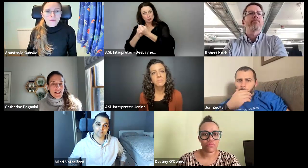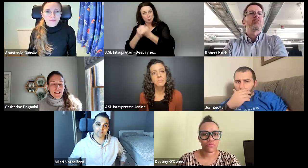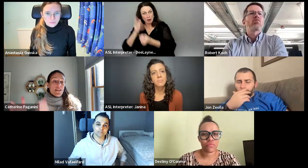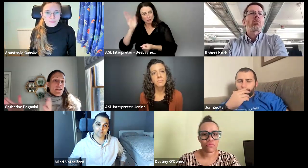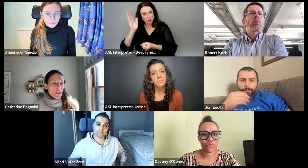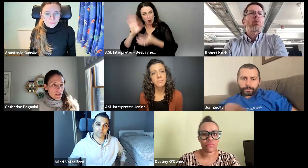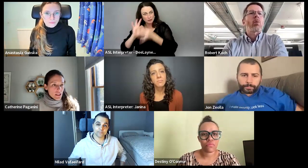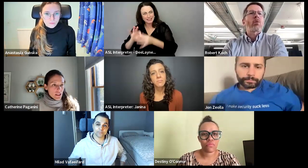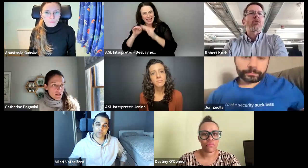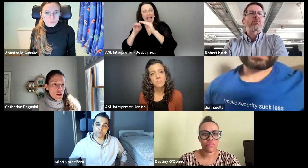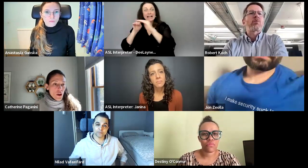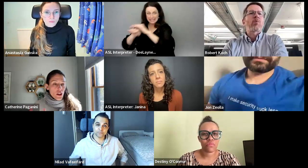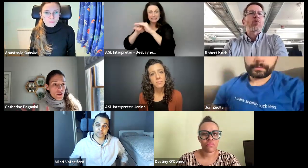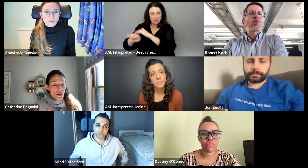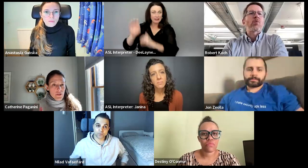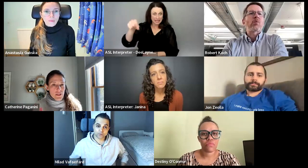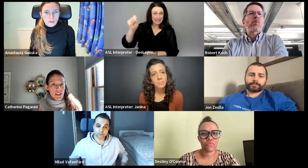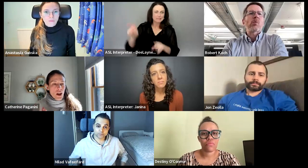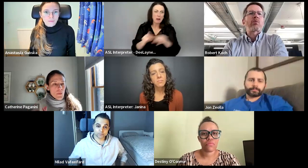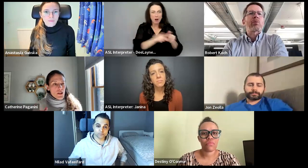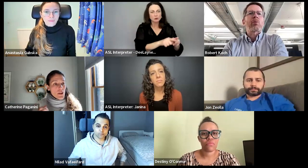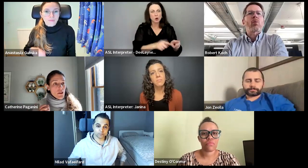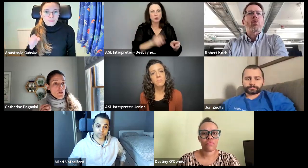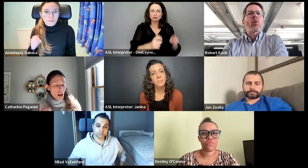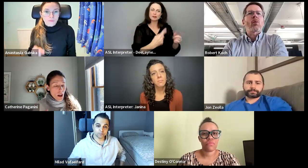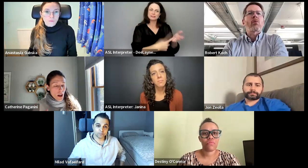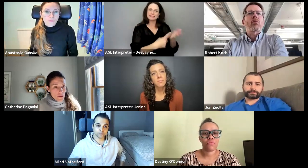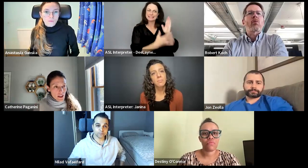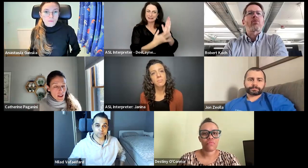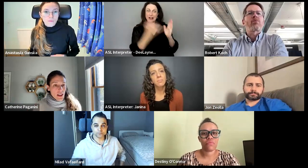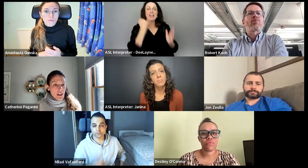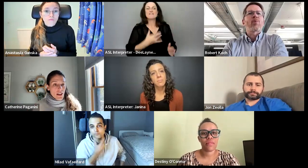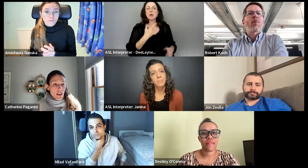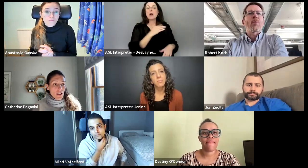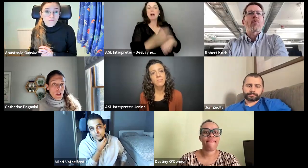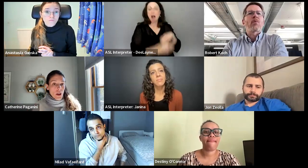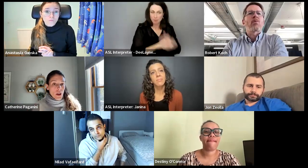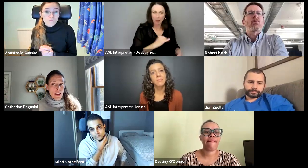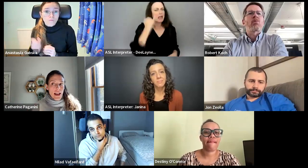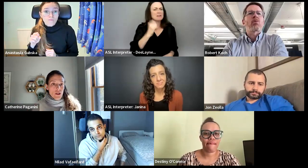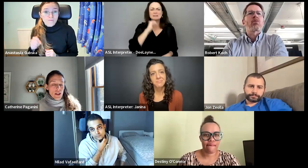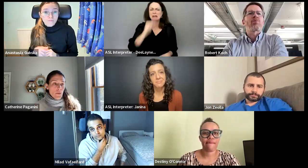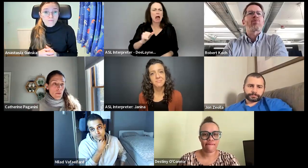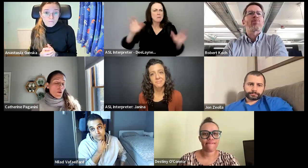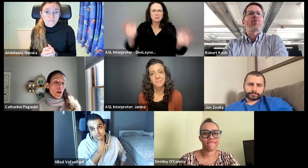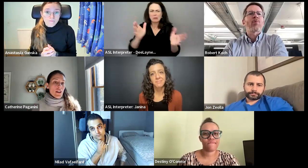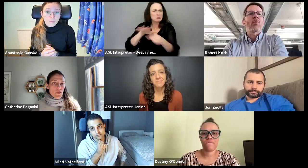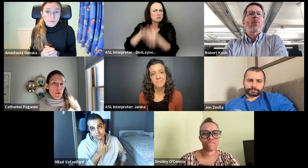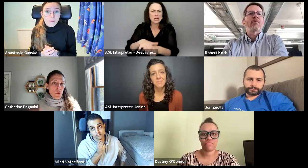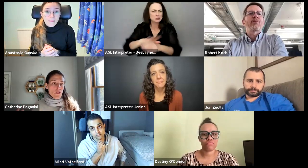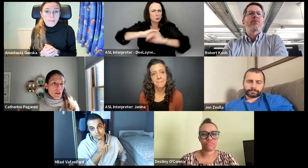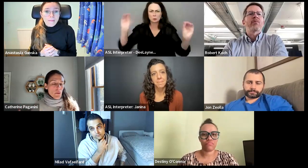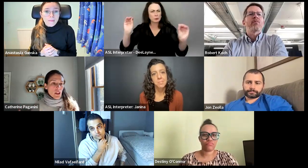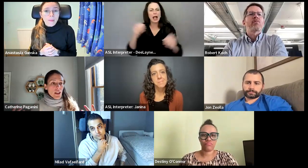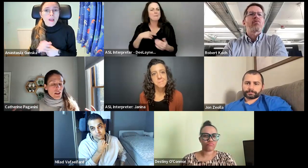accessibility, right? So you should definitely talk about something you feel comfortable with. We actually, I'm very aware